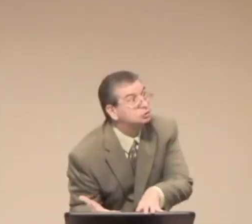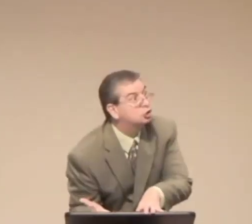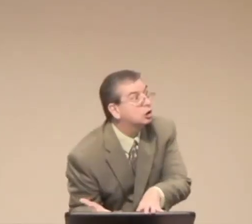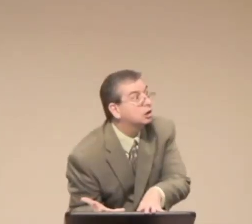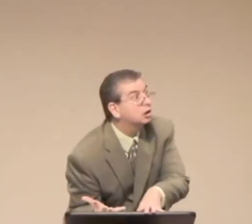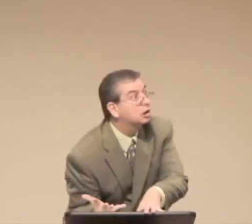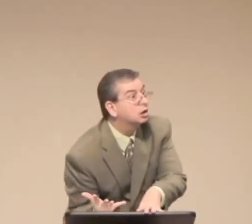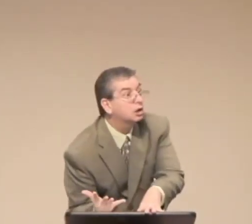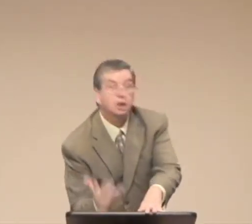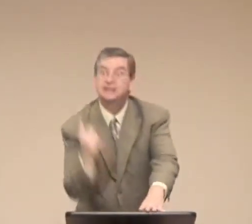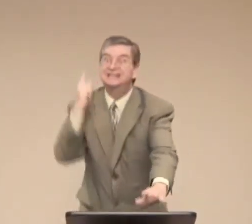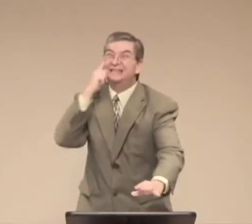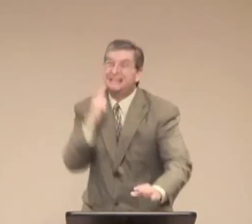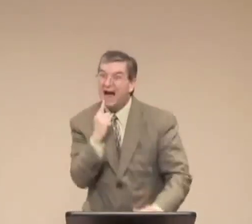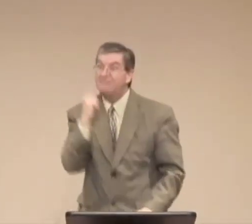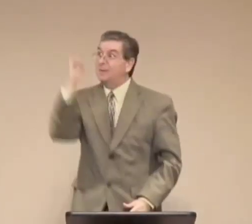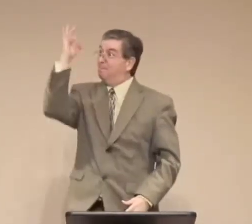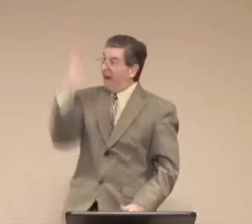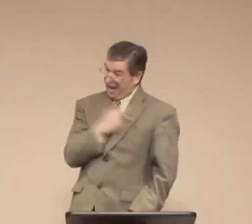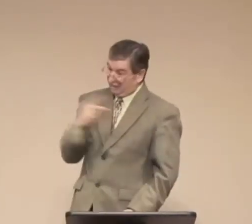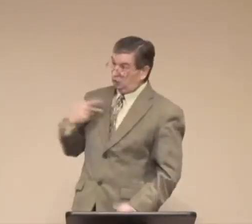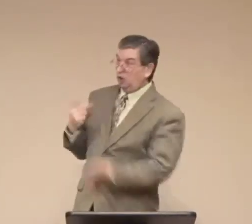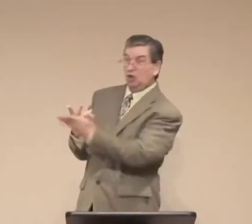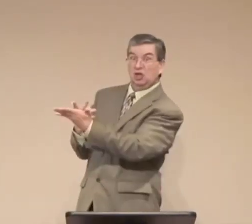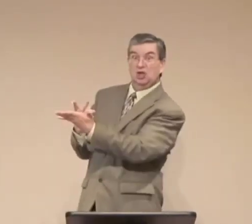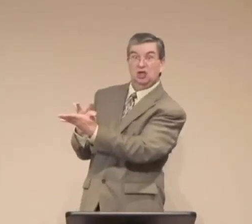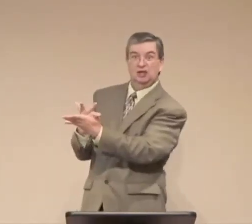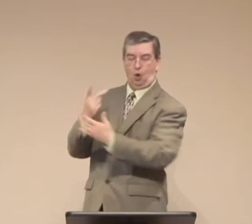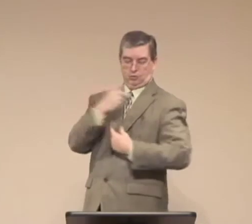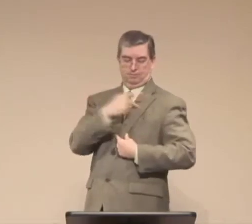his experiences and became that pastor.